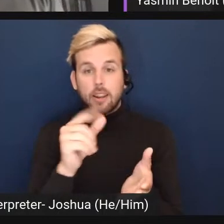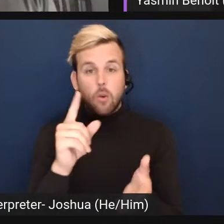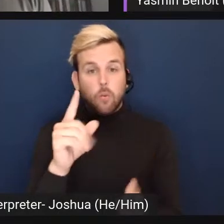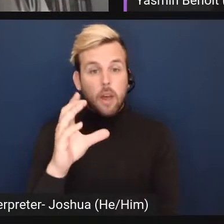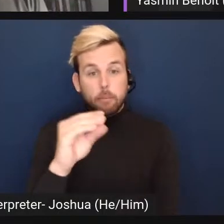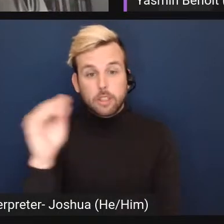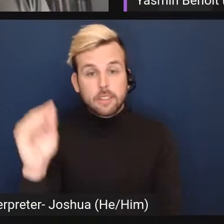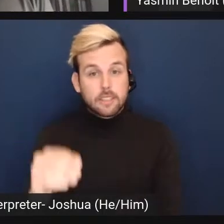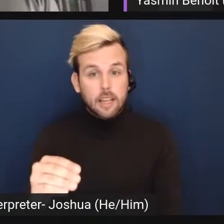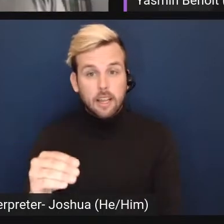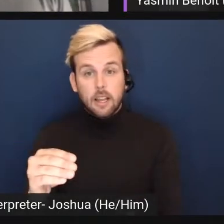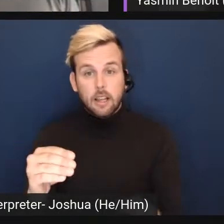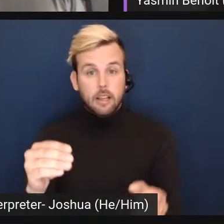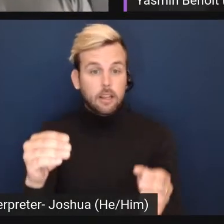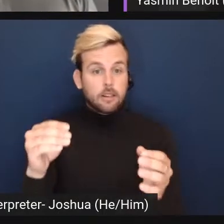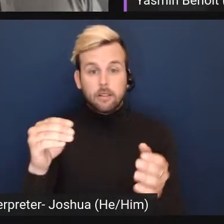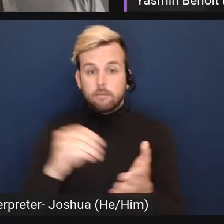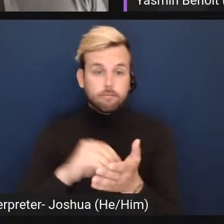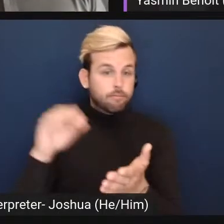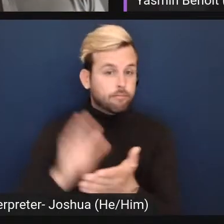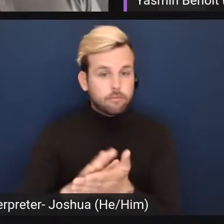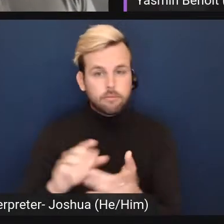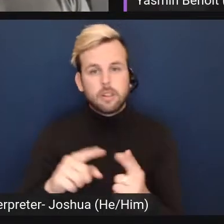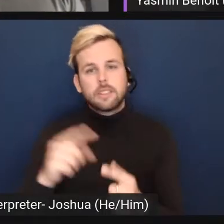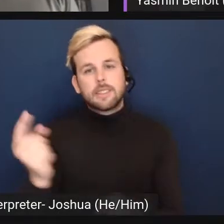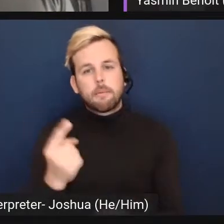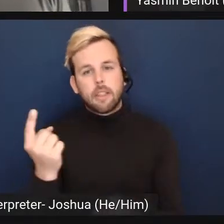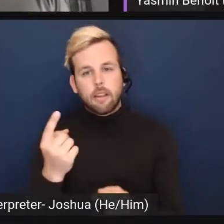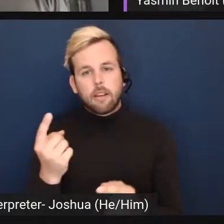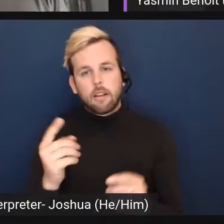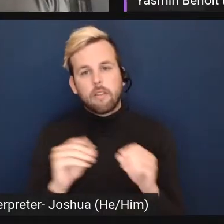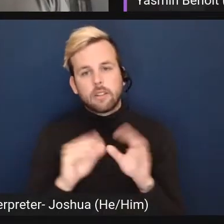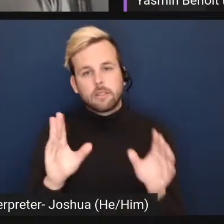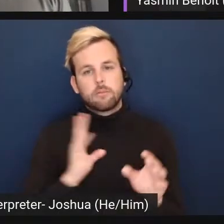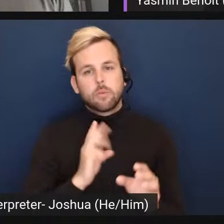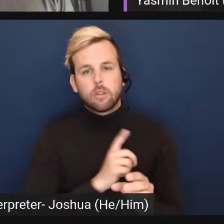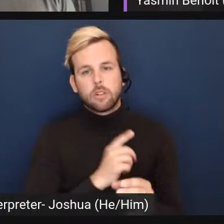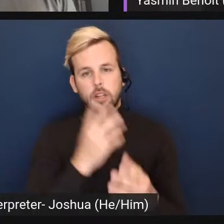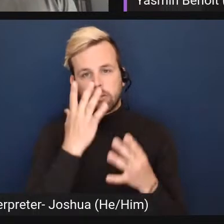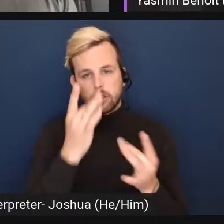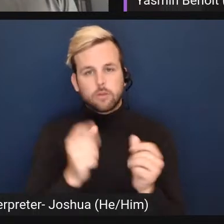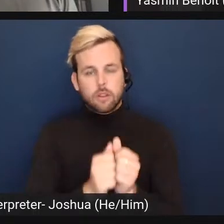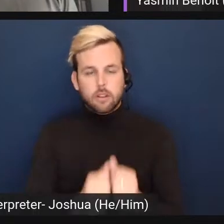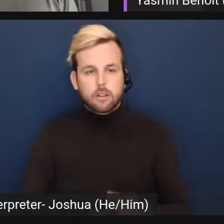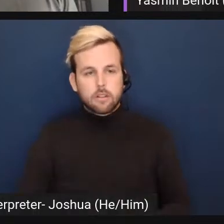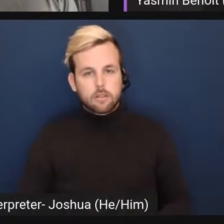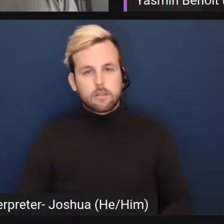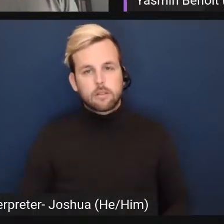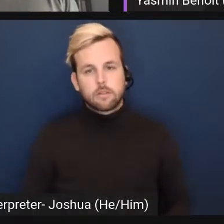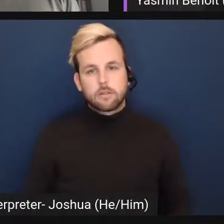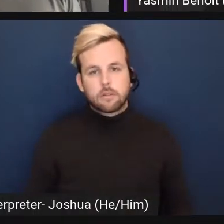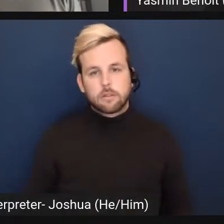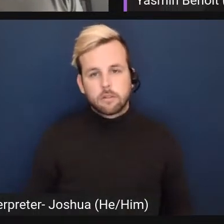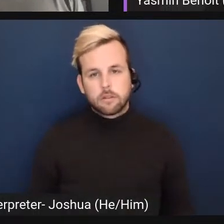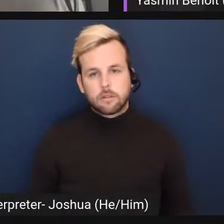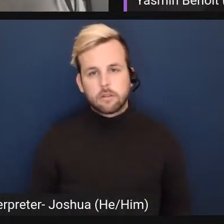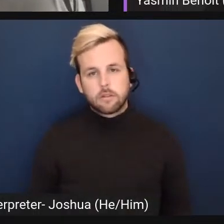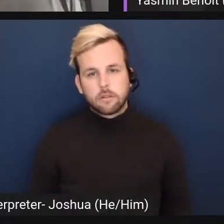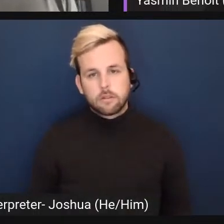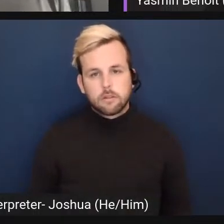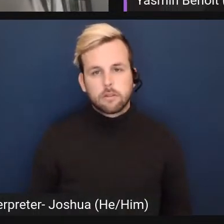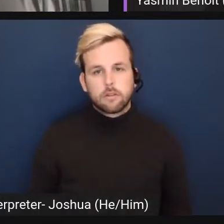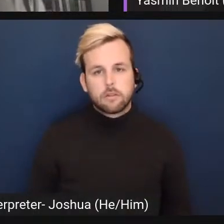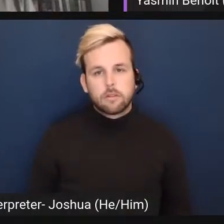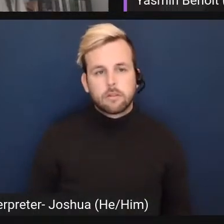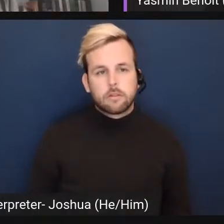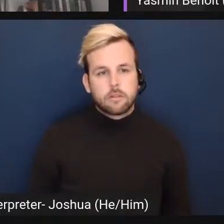hundred percent set in stone, but it is something that evidently the board are interested in going forward with. Um,